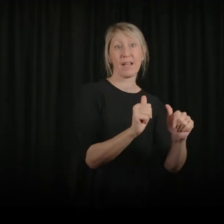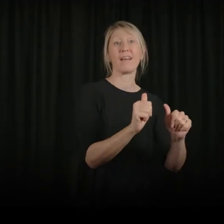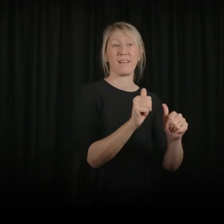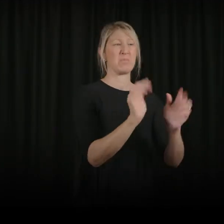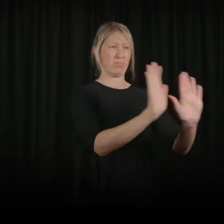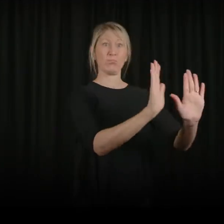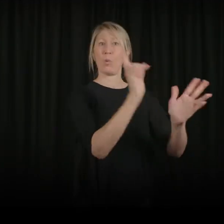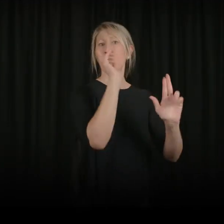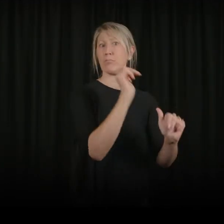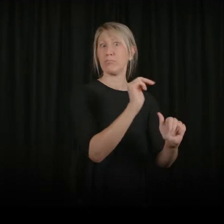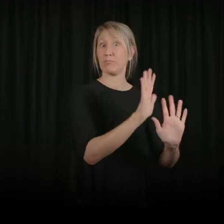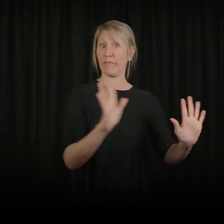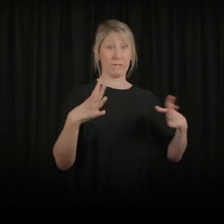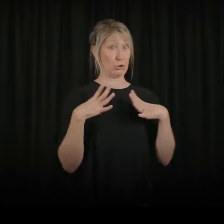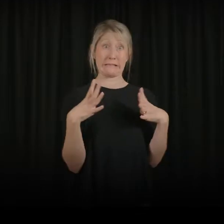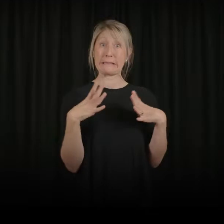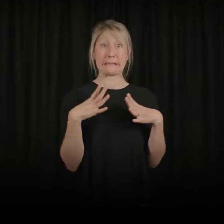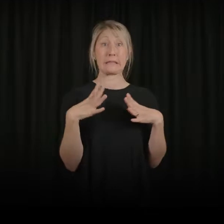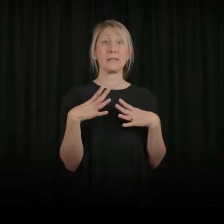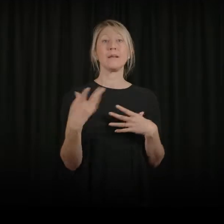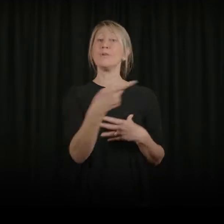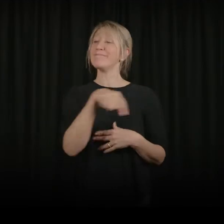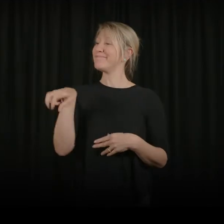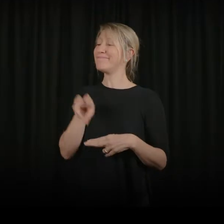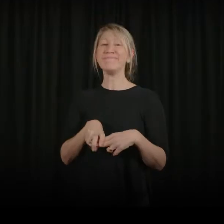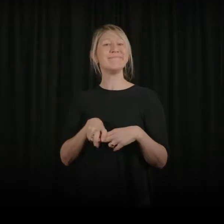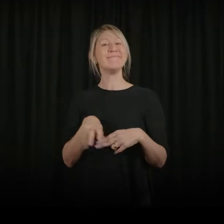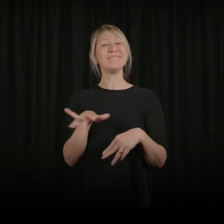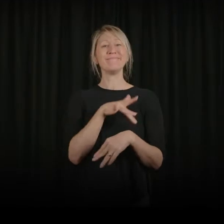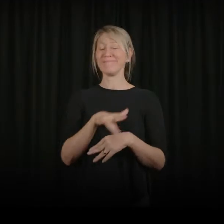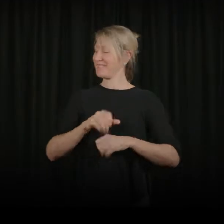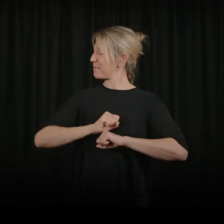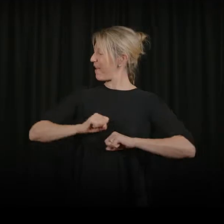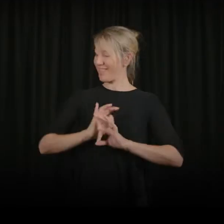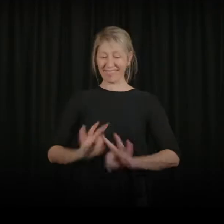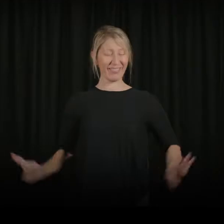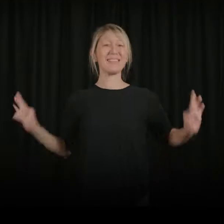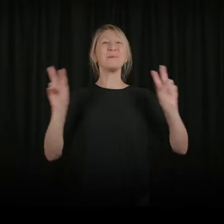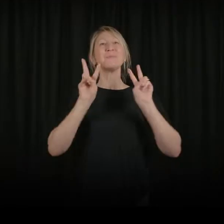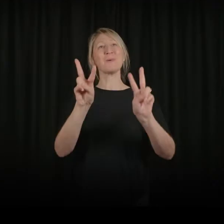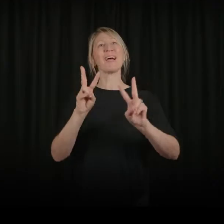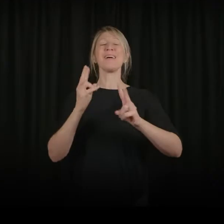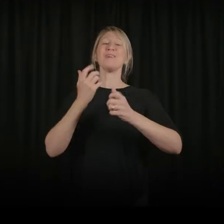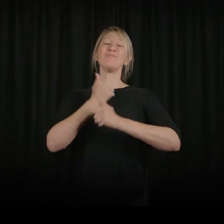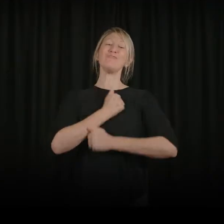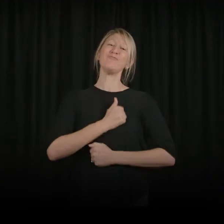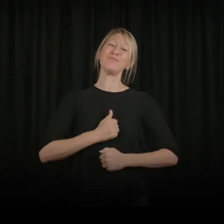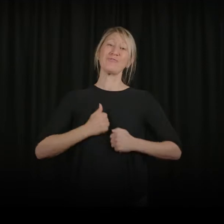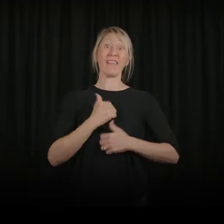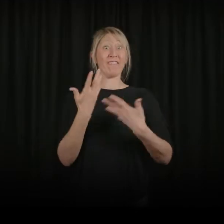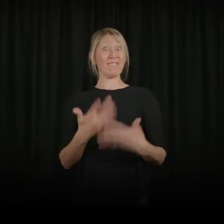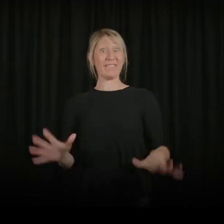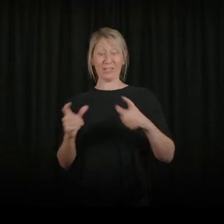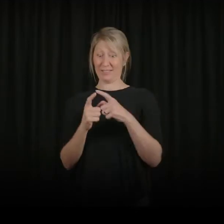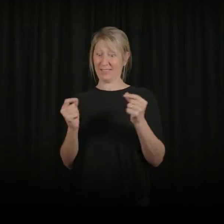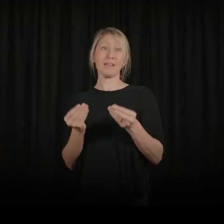them safe for free so you and others sitting near you will be more comfortable during your performance. After the show just